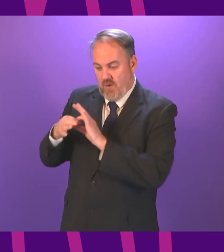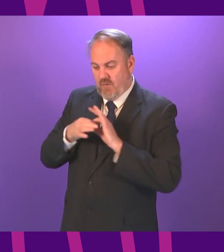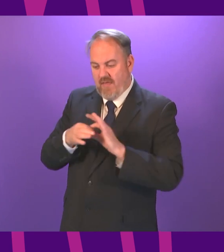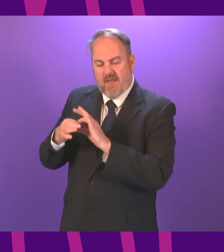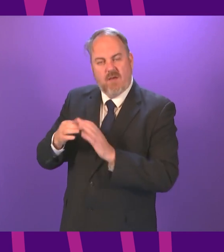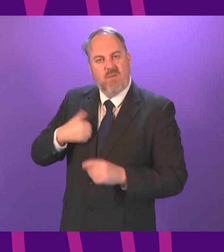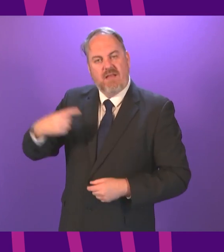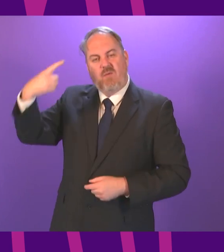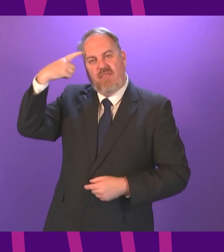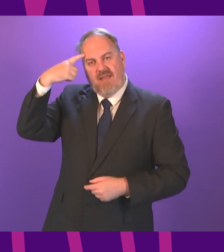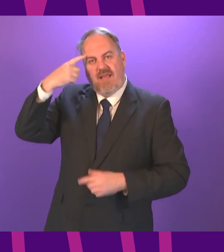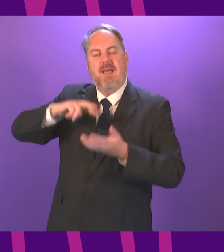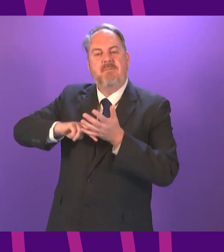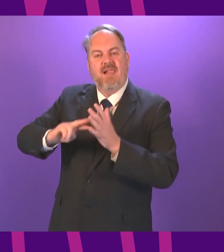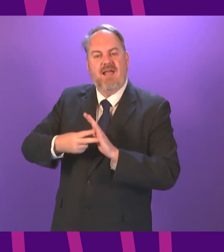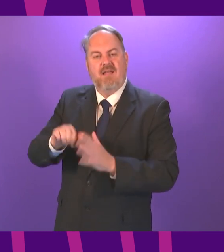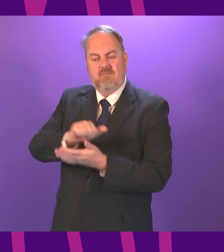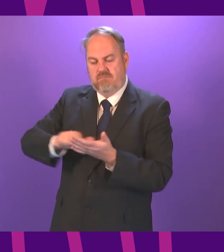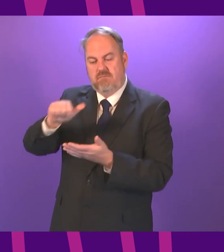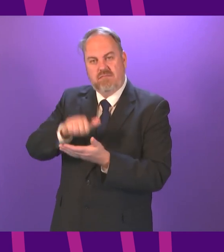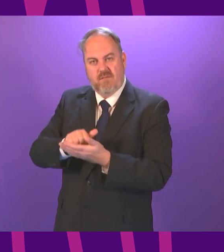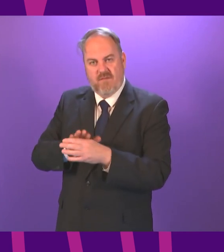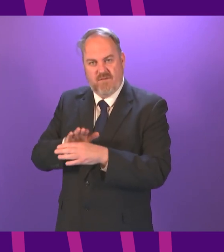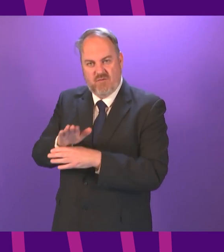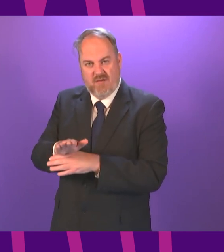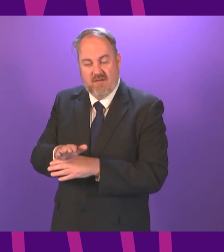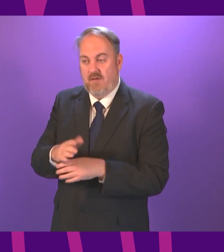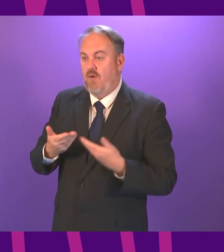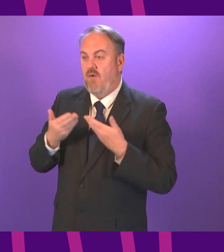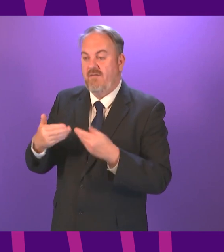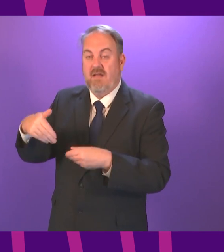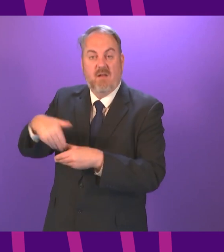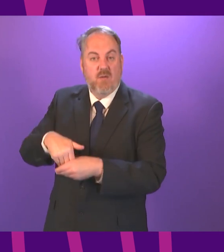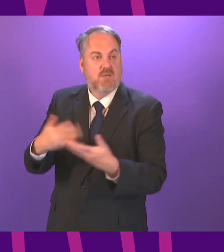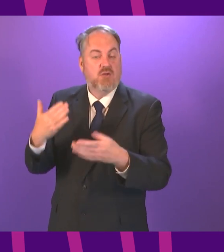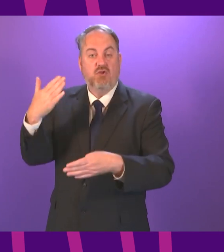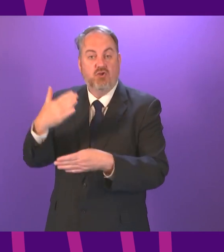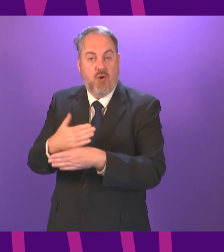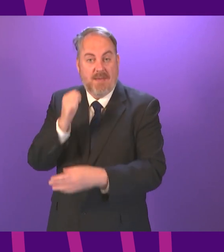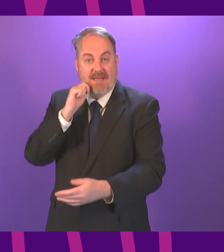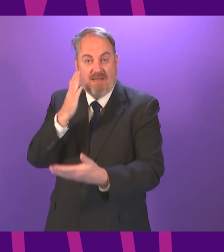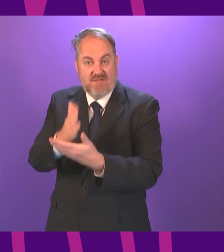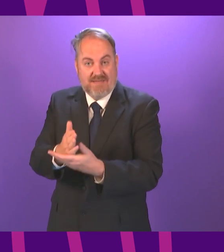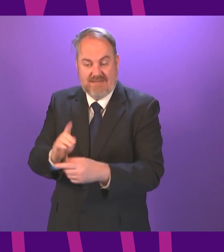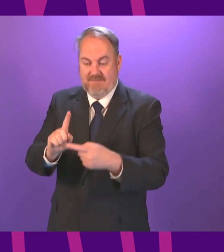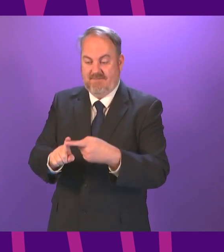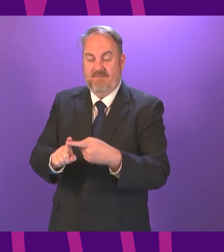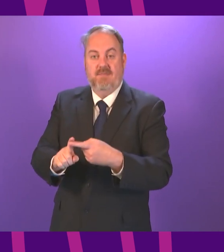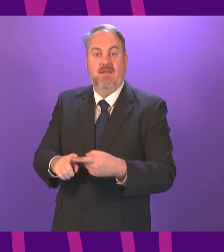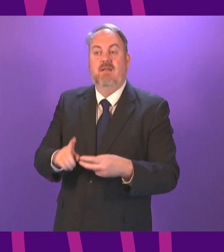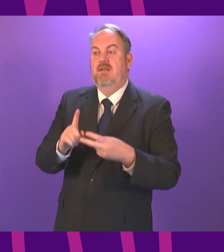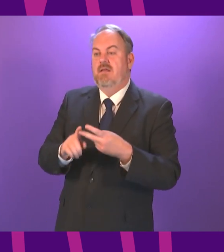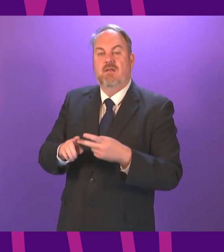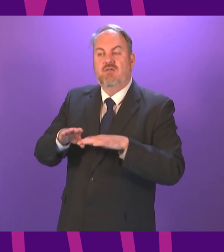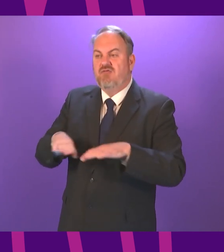-term economic growth ideas. That means a job guarantee into the long term. It means recognising that the one year that children are